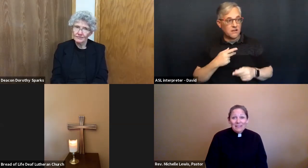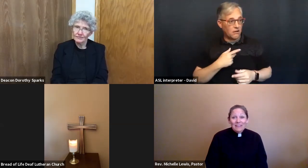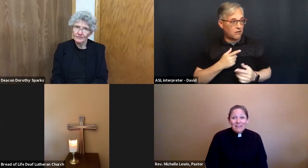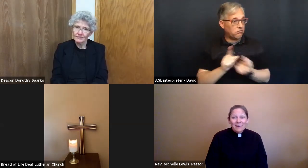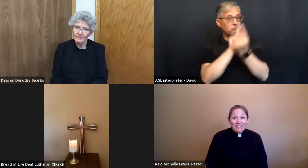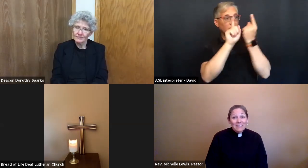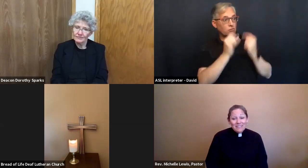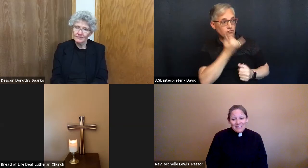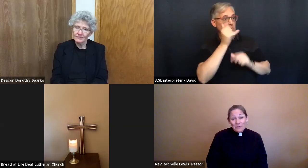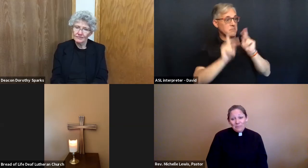God sends us out